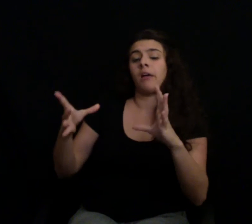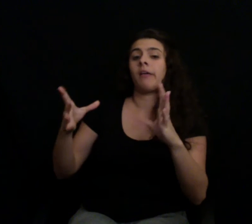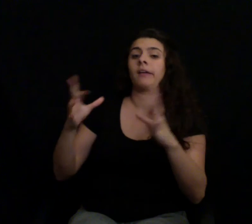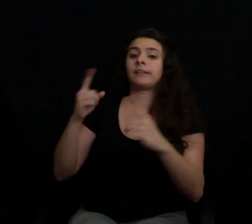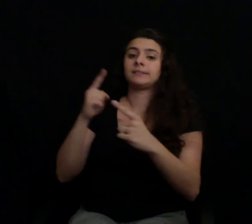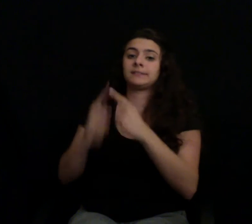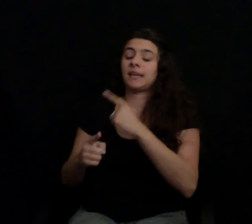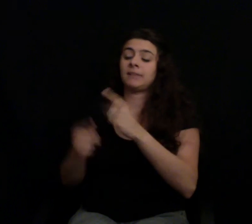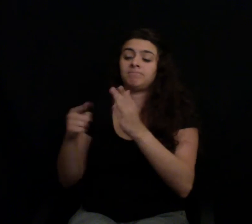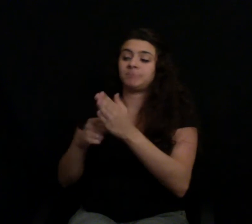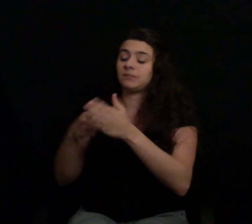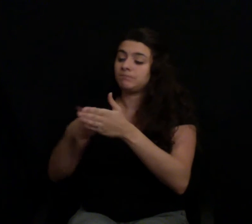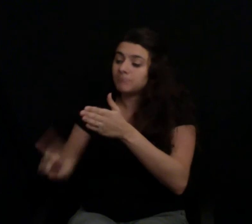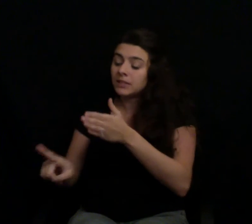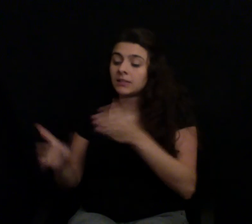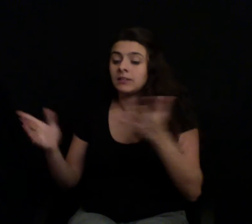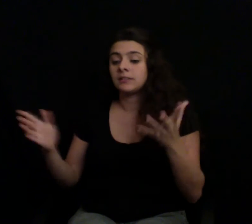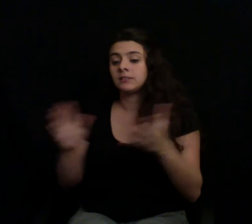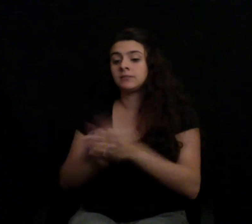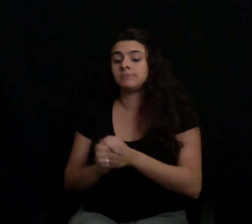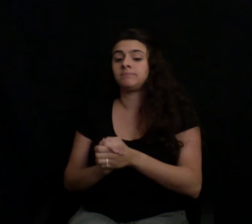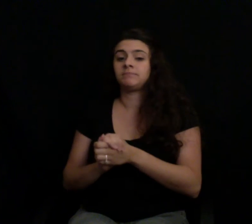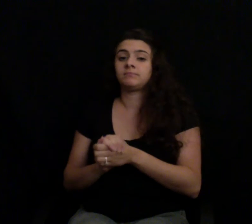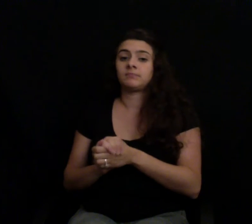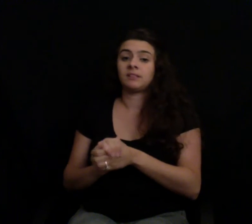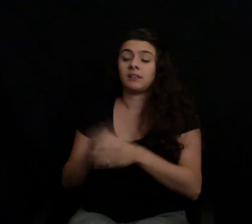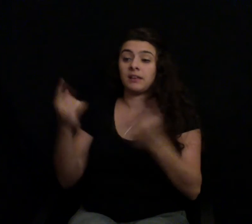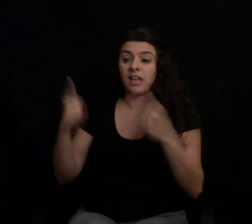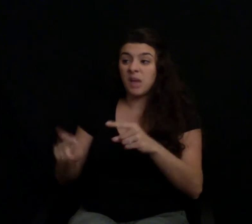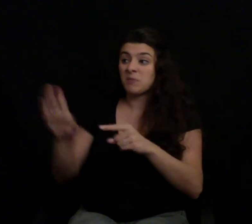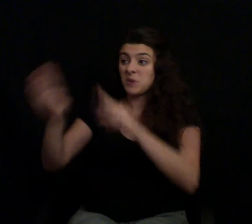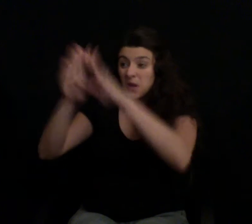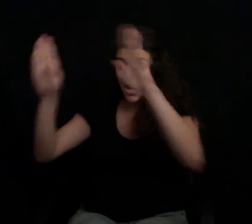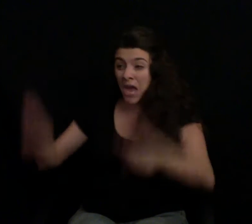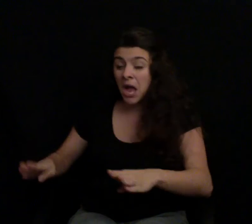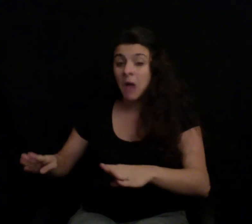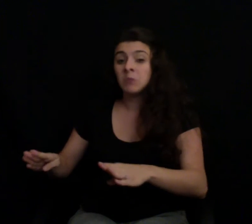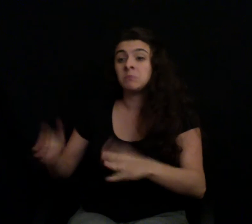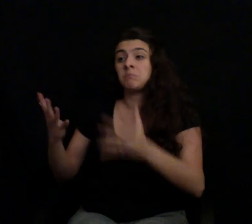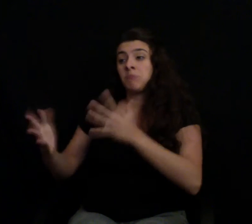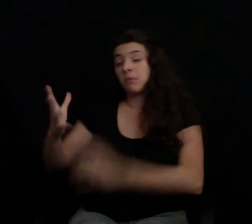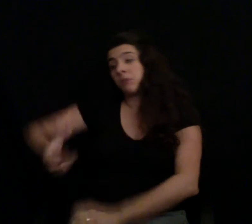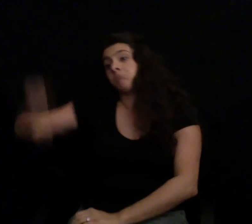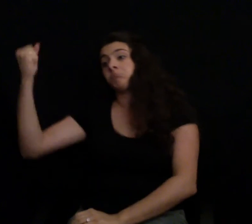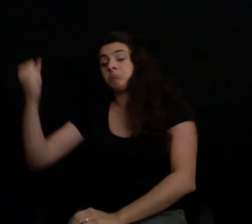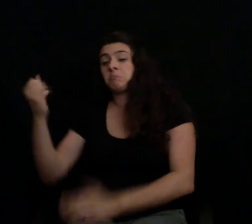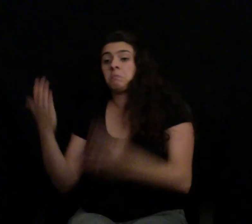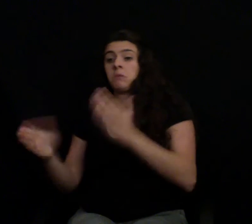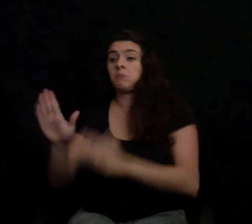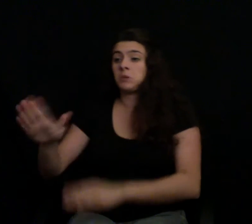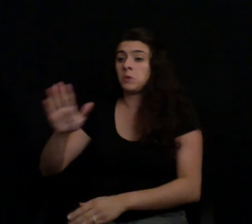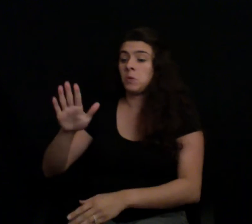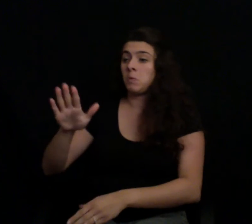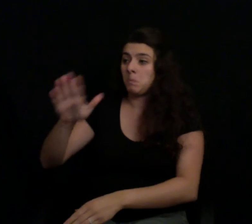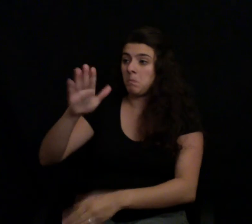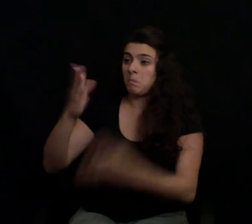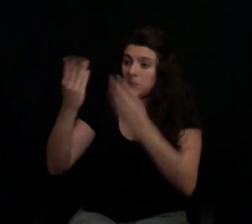off, and your debt is usually against your house and your property. And so if you don't basically raise chickens the way that the company wants you to,